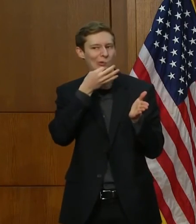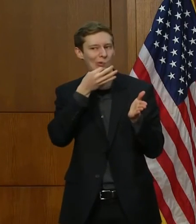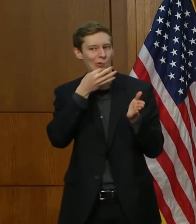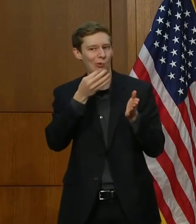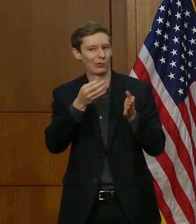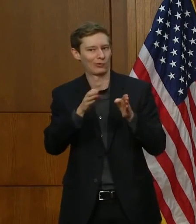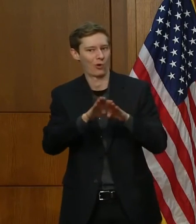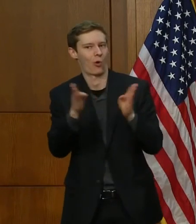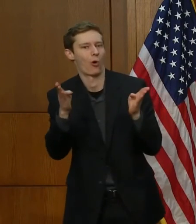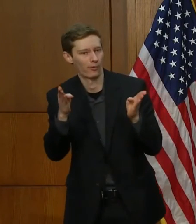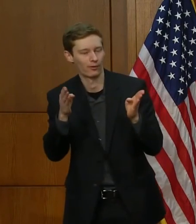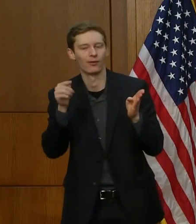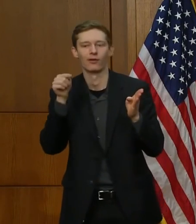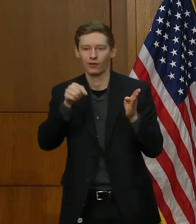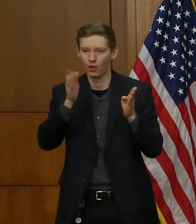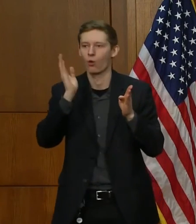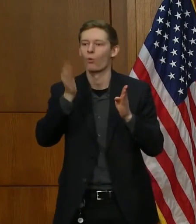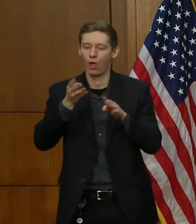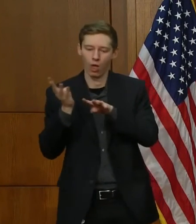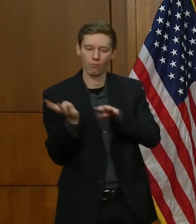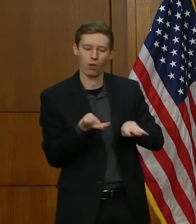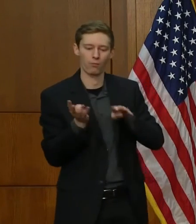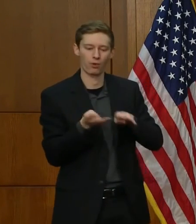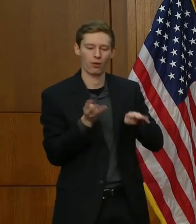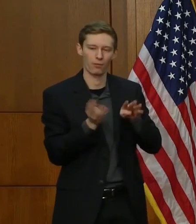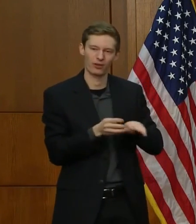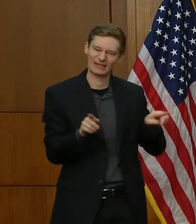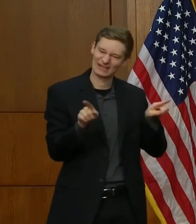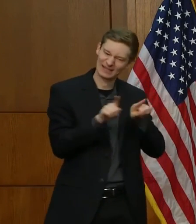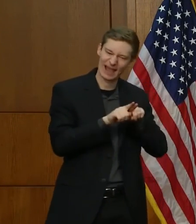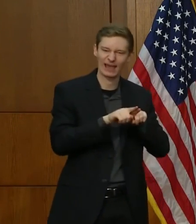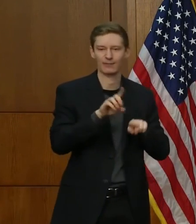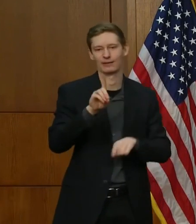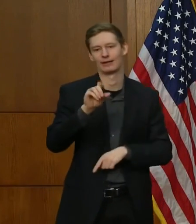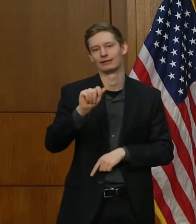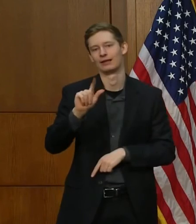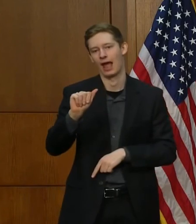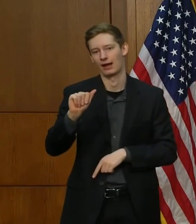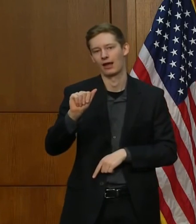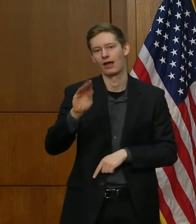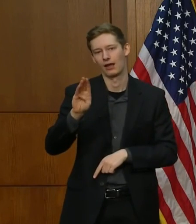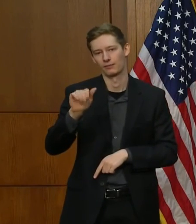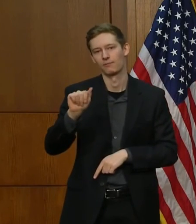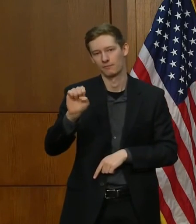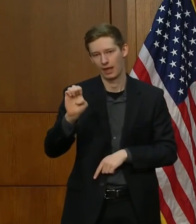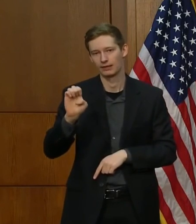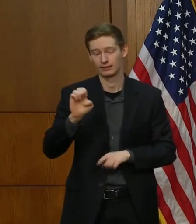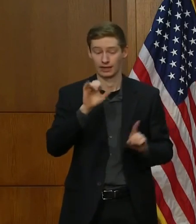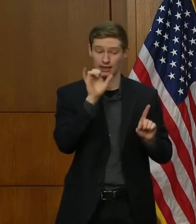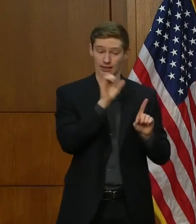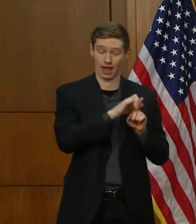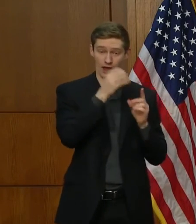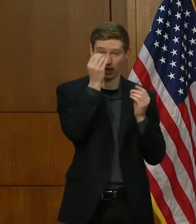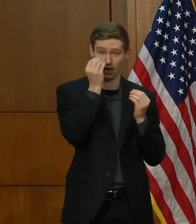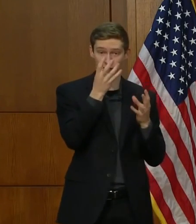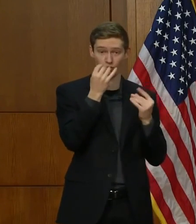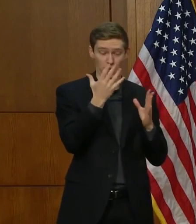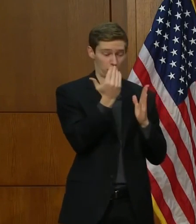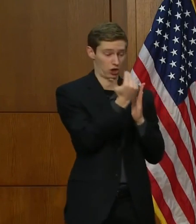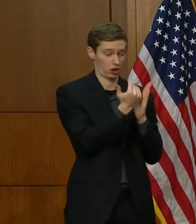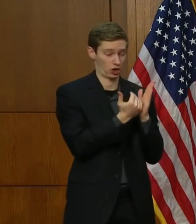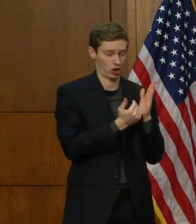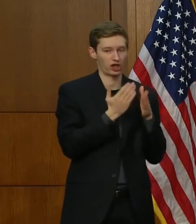feed into the same pre-registration database. The information will be shared with your local health districts.